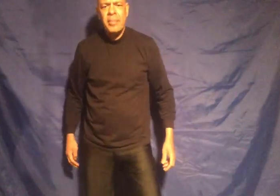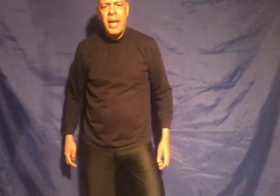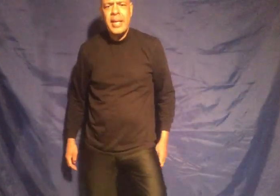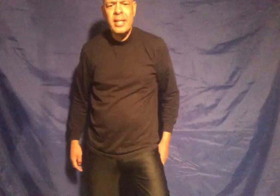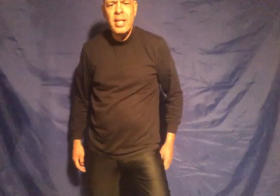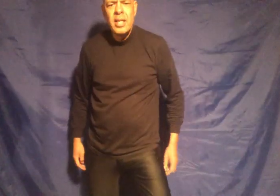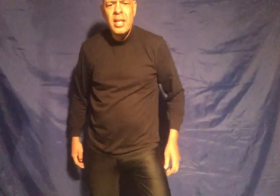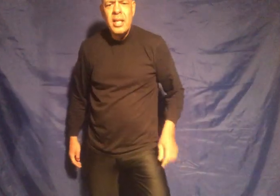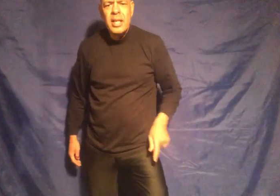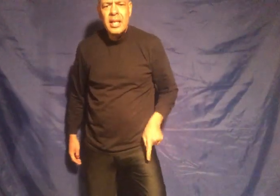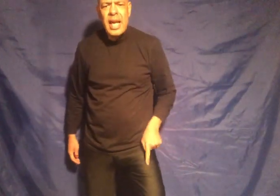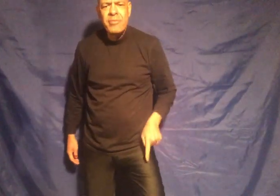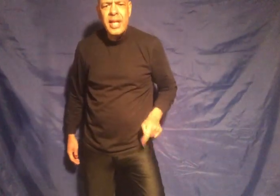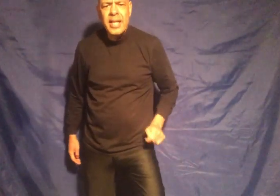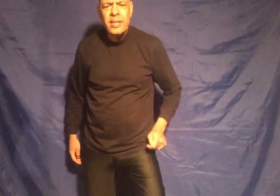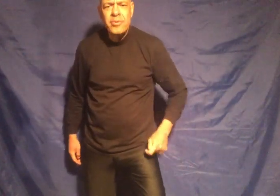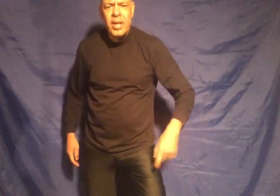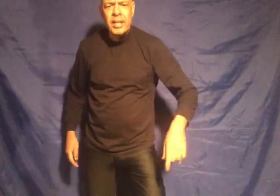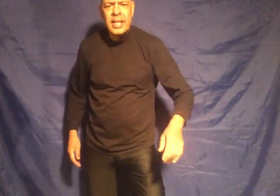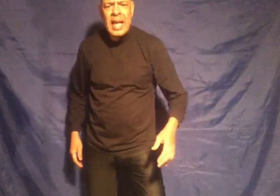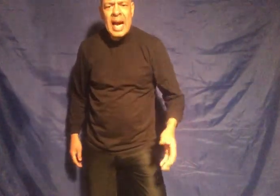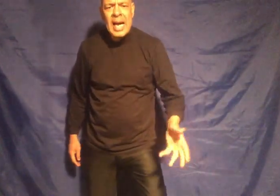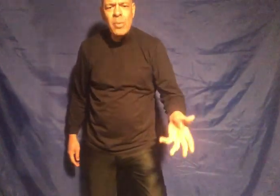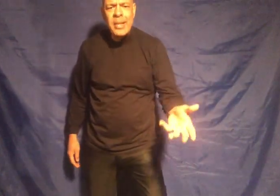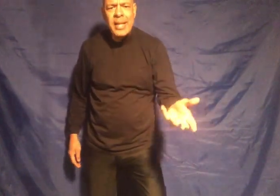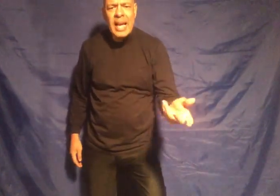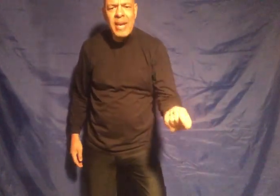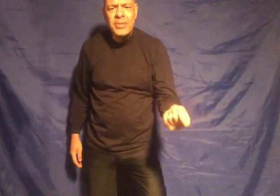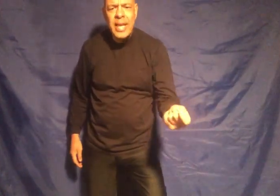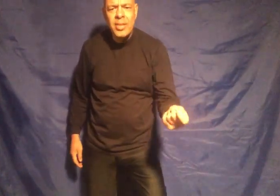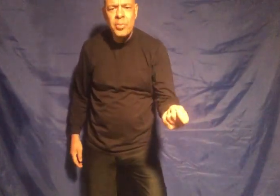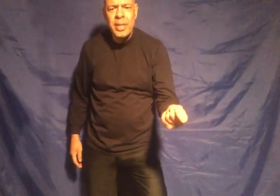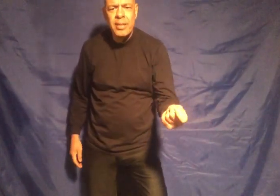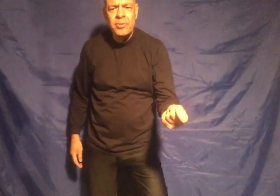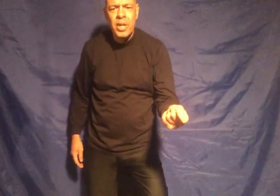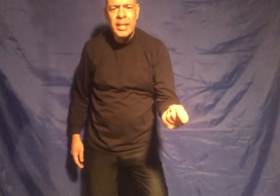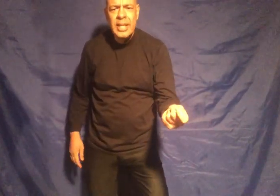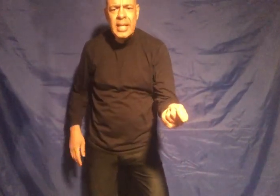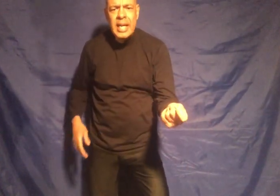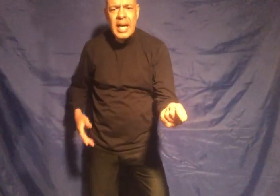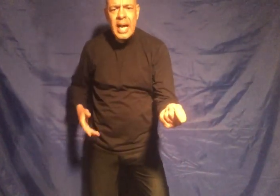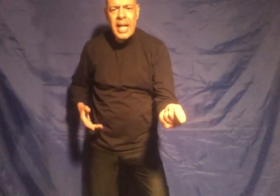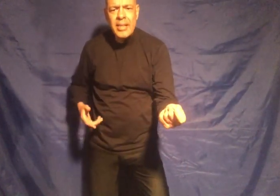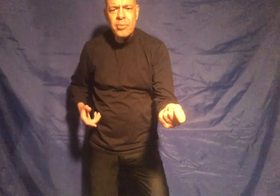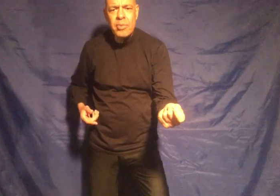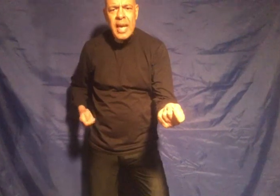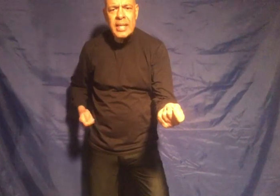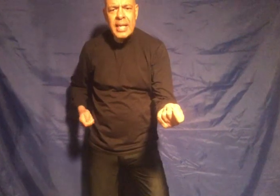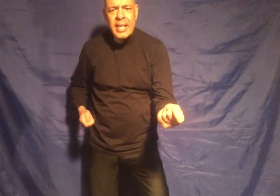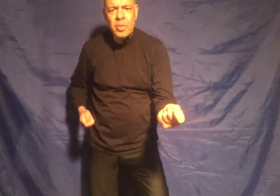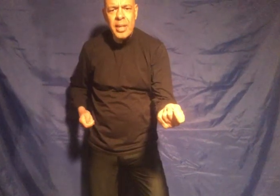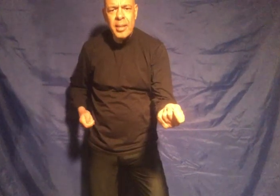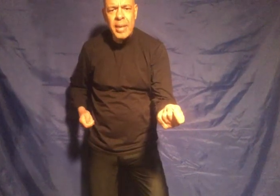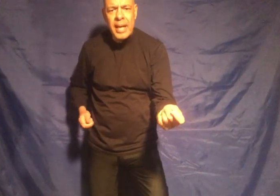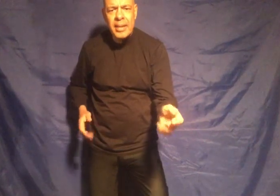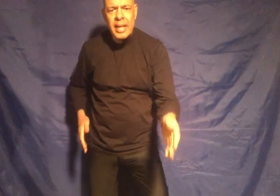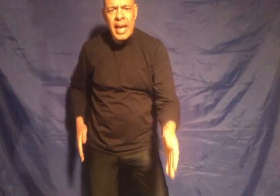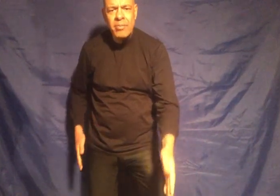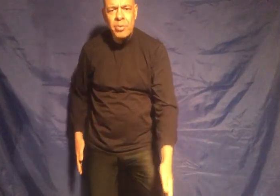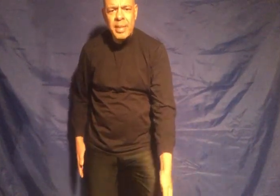the back left leg in the front I want the left hand to be in the front and the right hand to be in the back they have to be